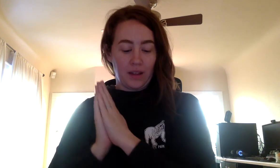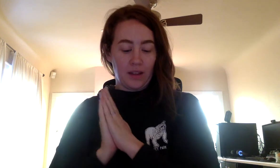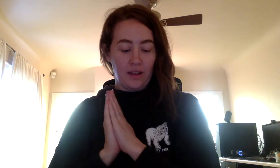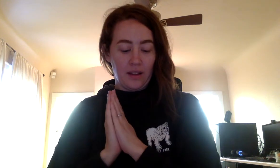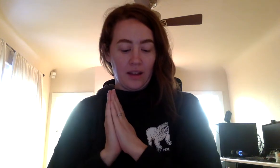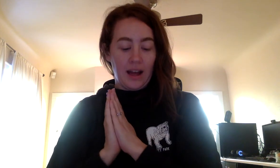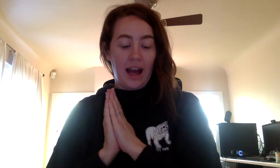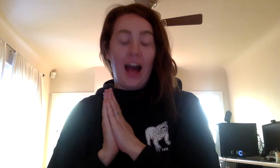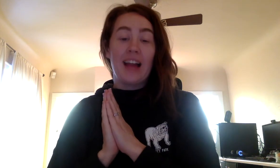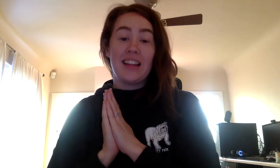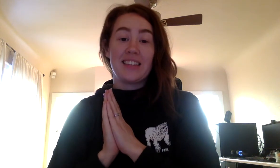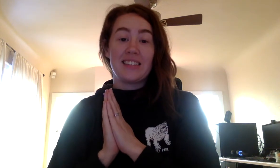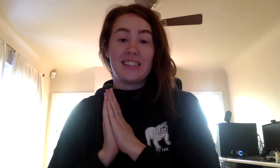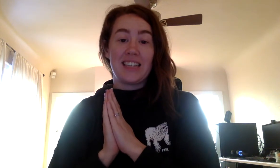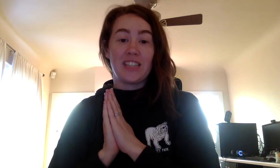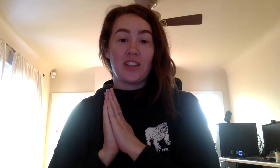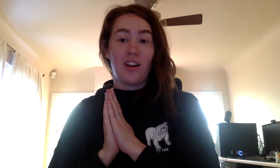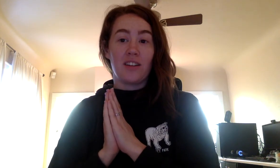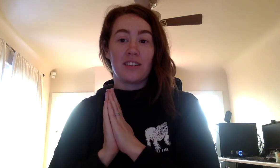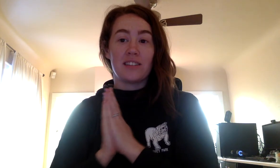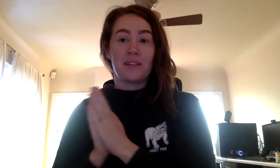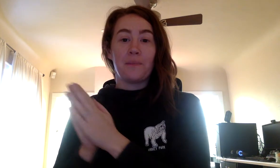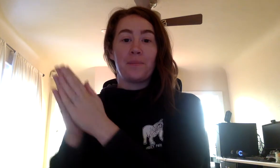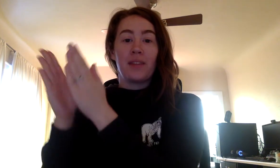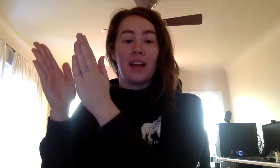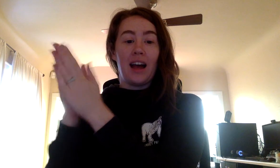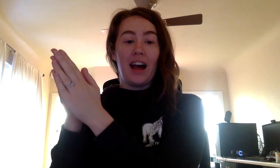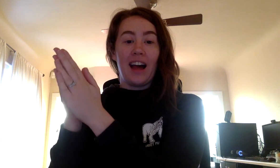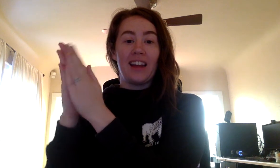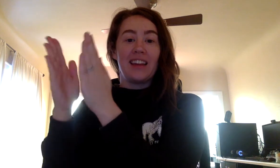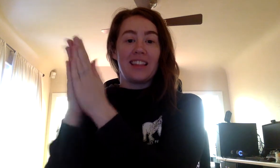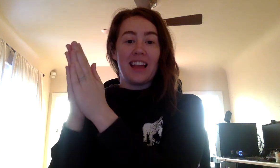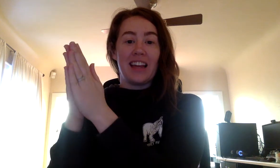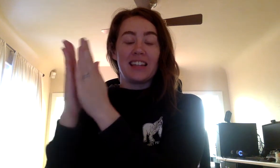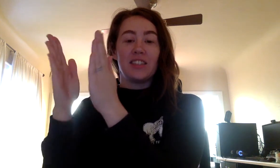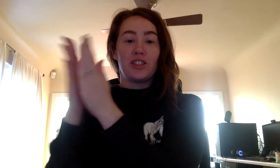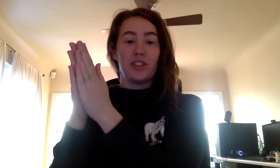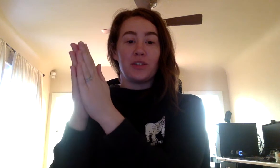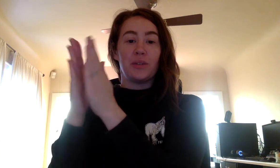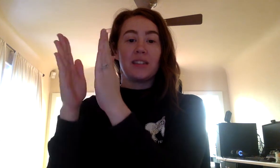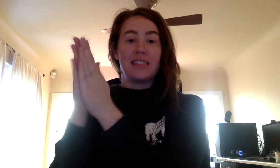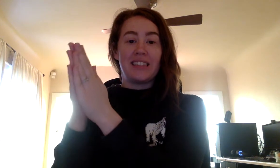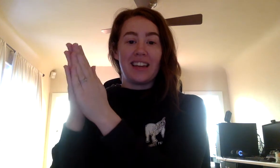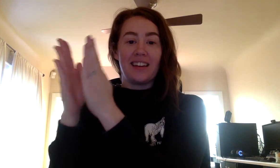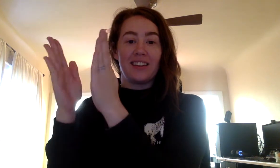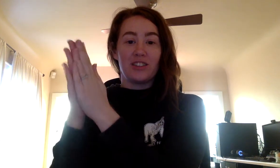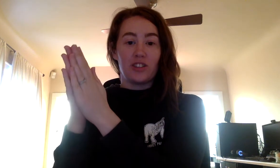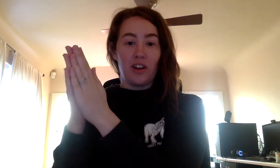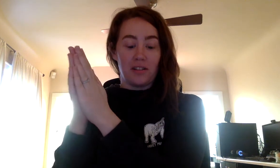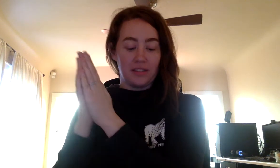I like to sing songs. I like to sing songs.